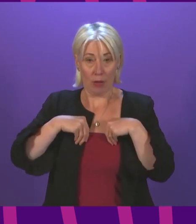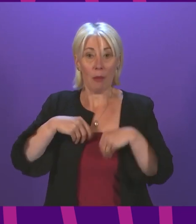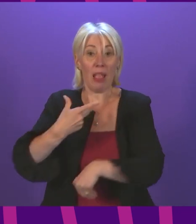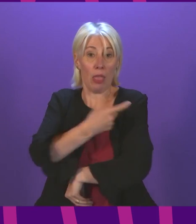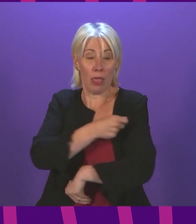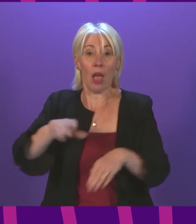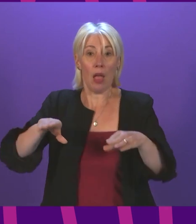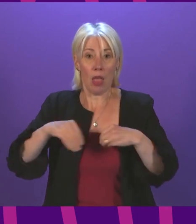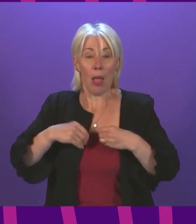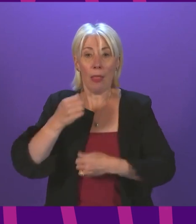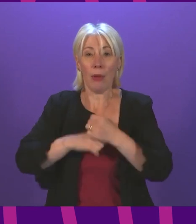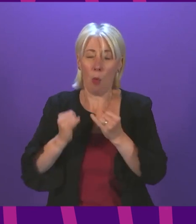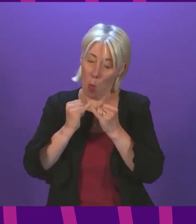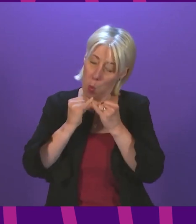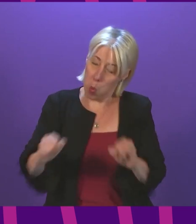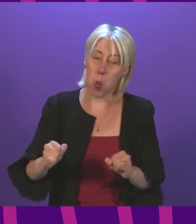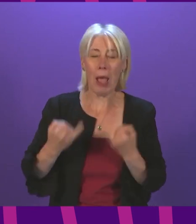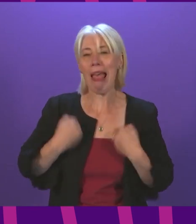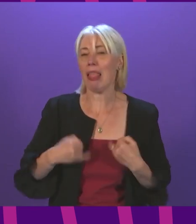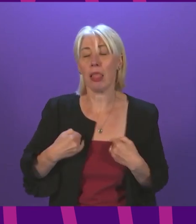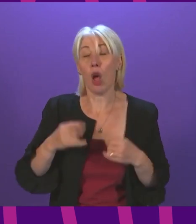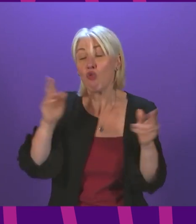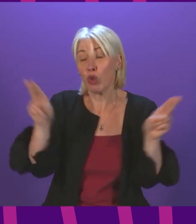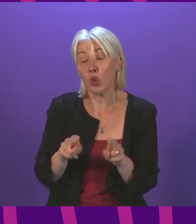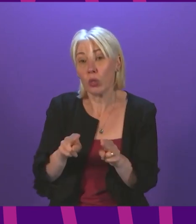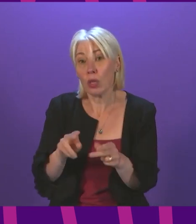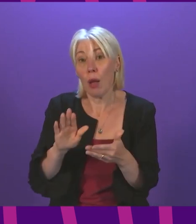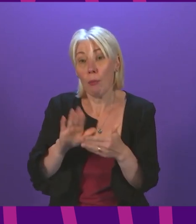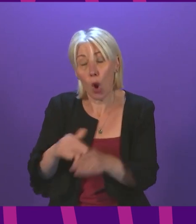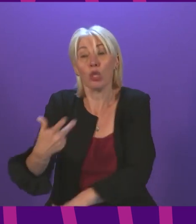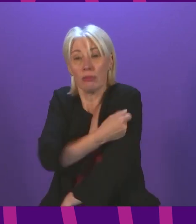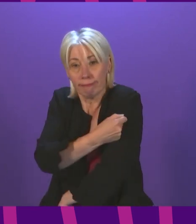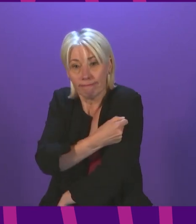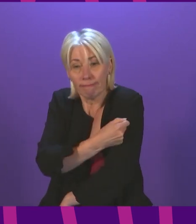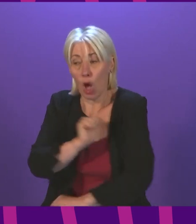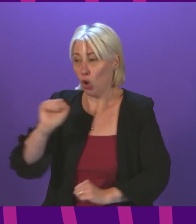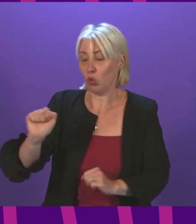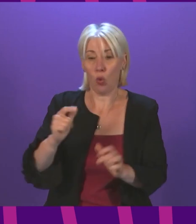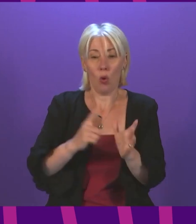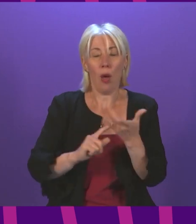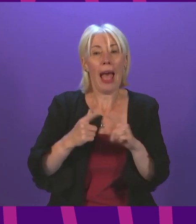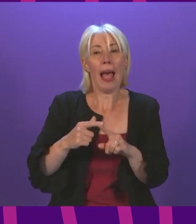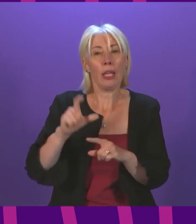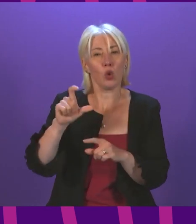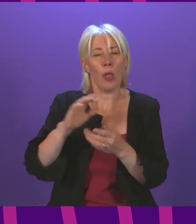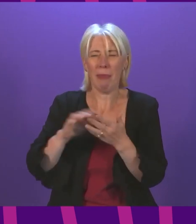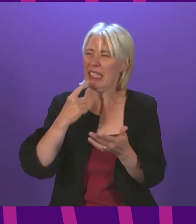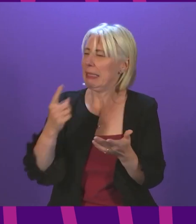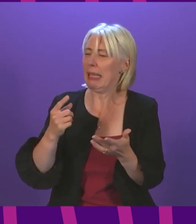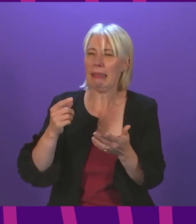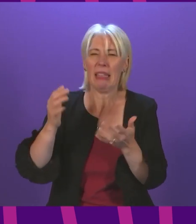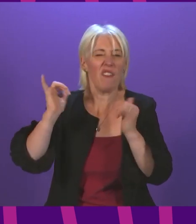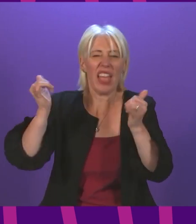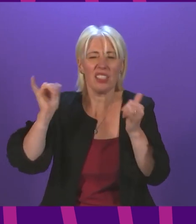seriously unwell so the figures that Alex Cole Hamilton has cited for a festival sorry I can't remember the location of the festival